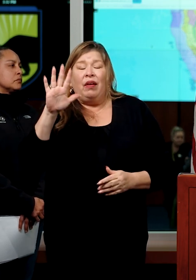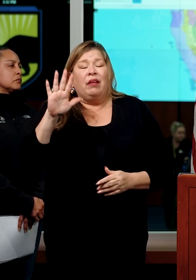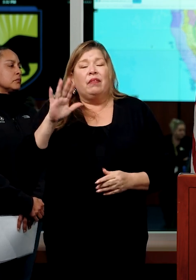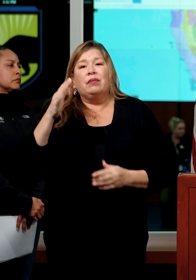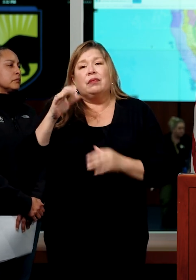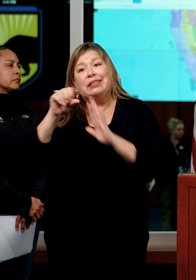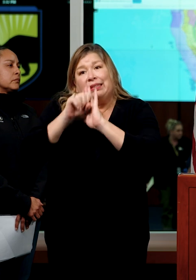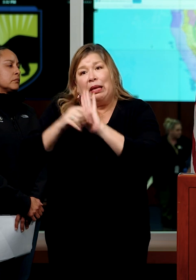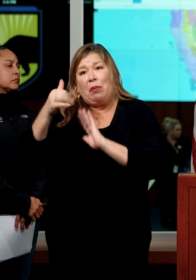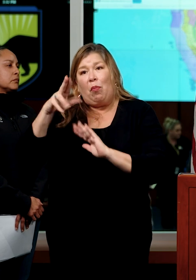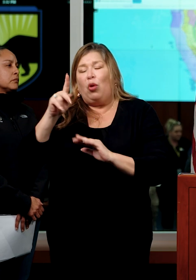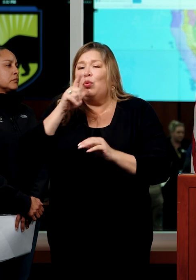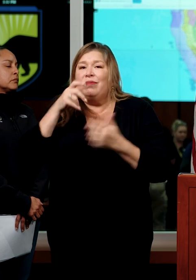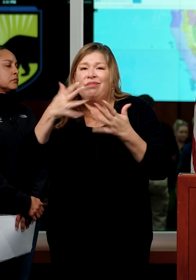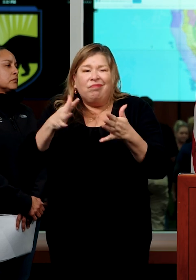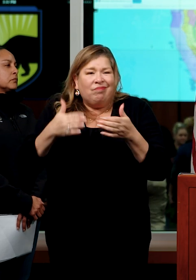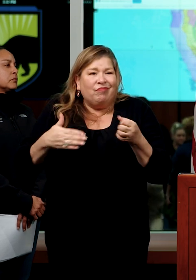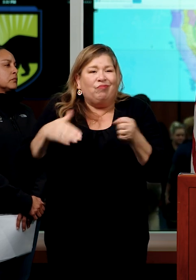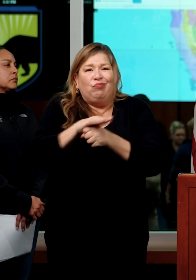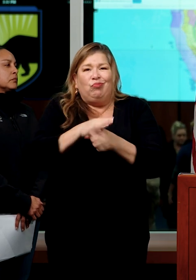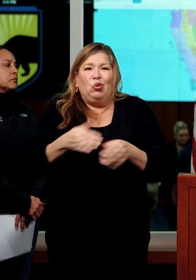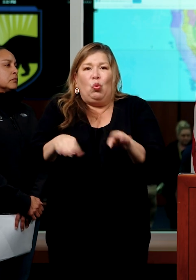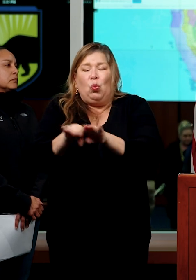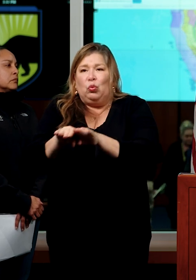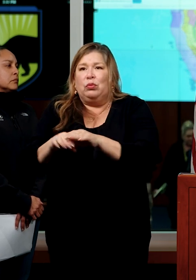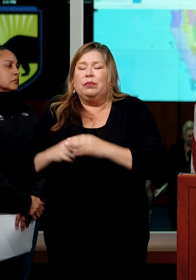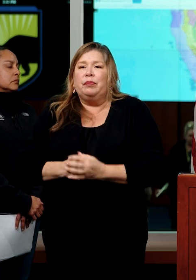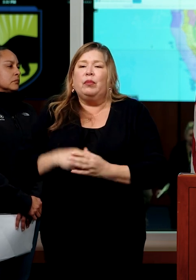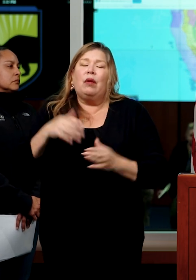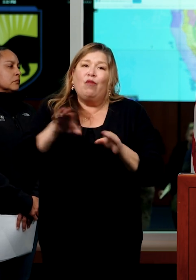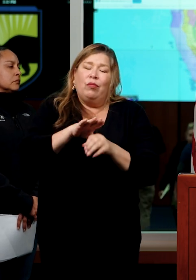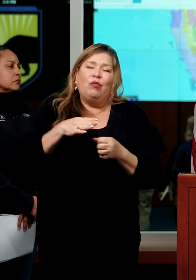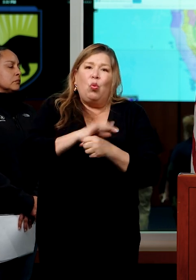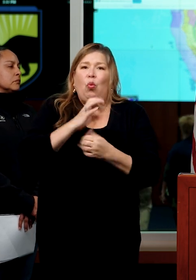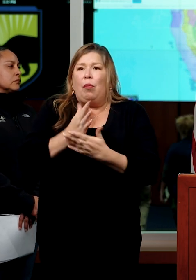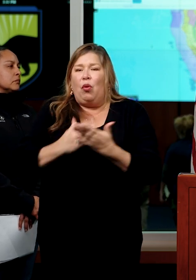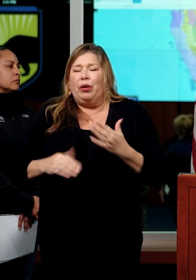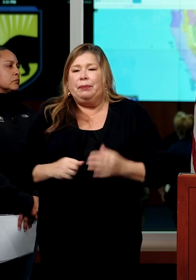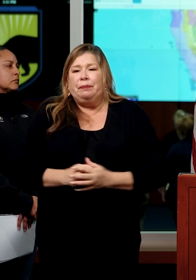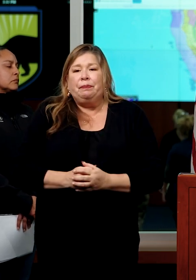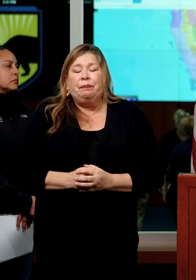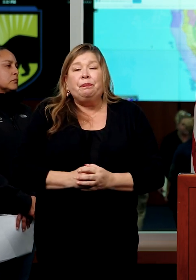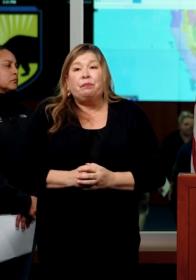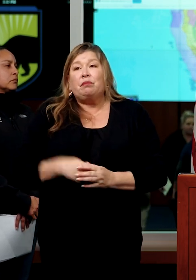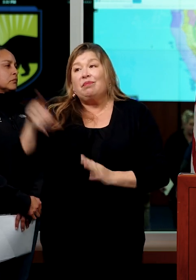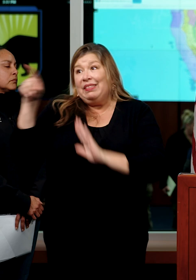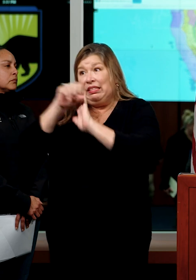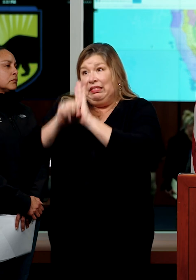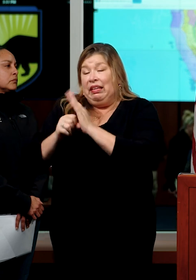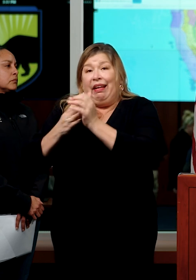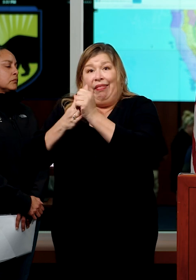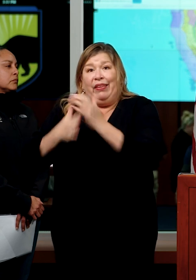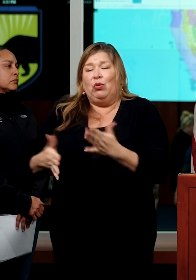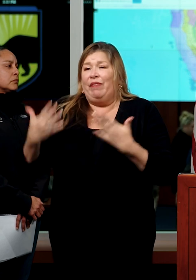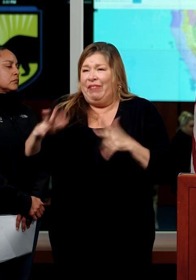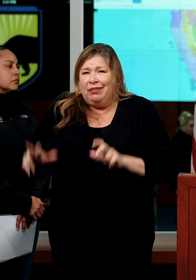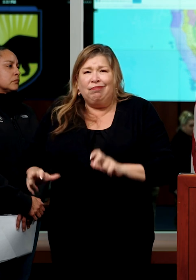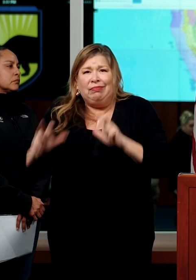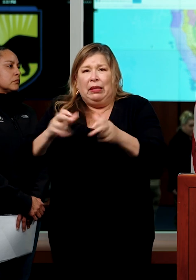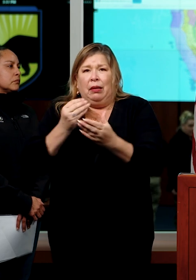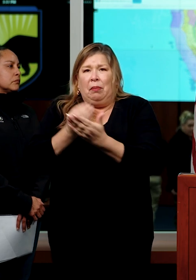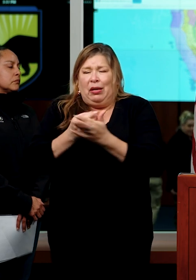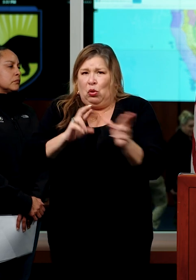or partially closed. Now, investments that our state leaders have made are coming to bear in real time here during the drought.